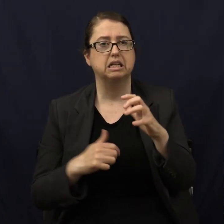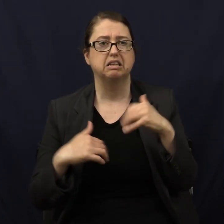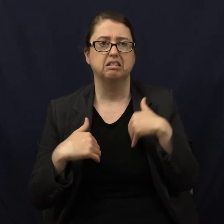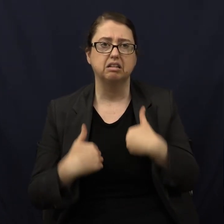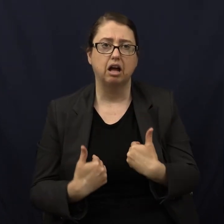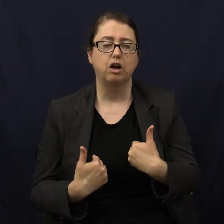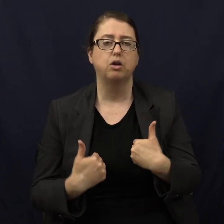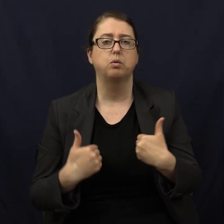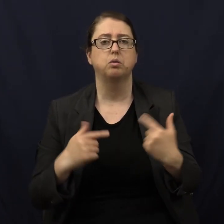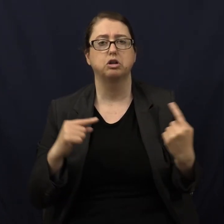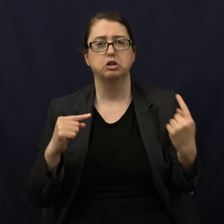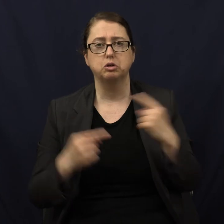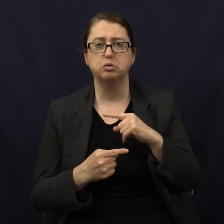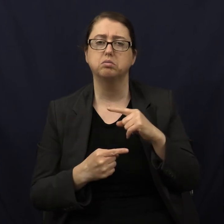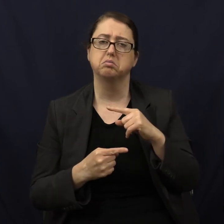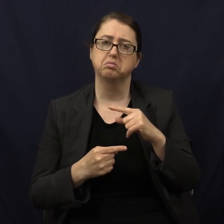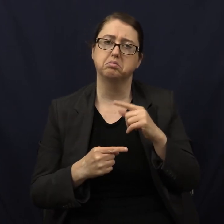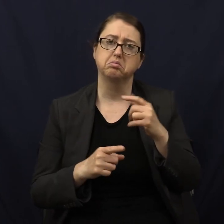exhaustion.